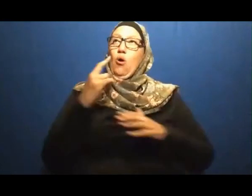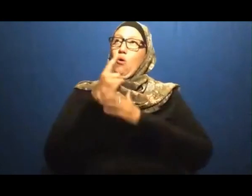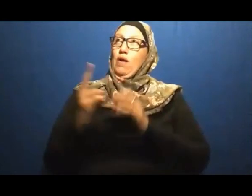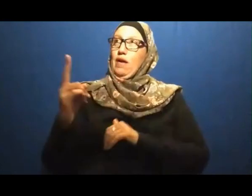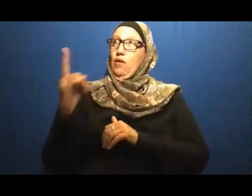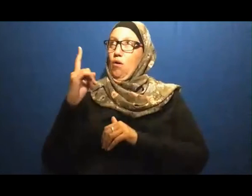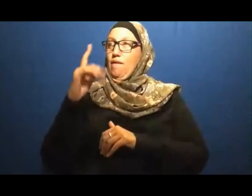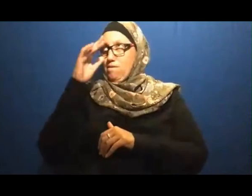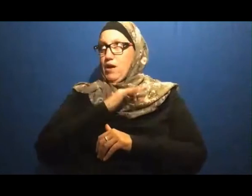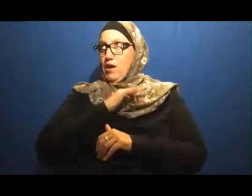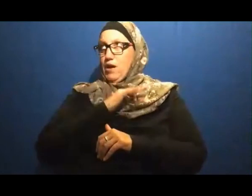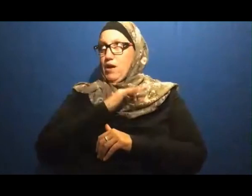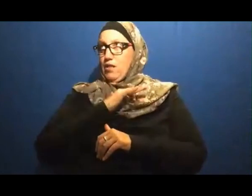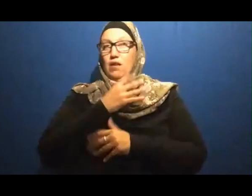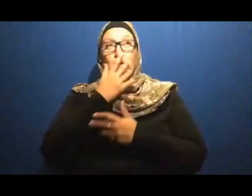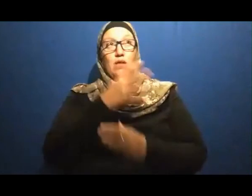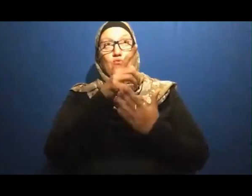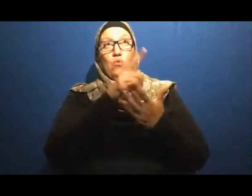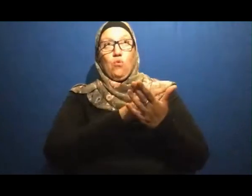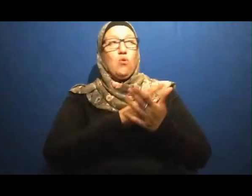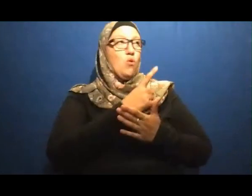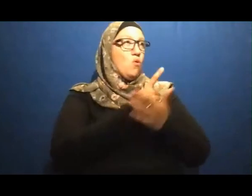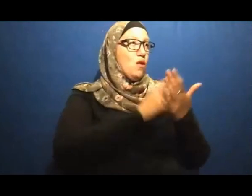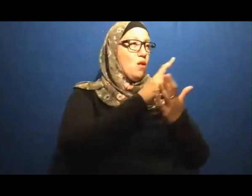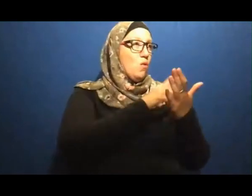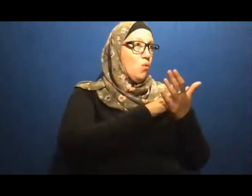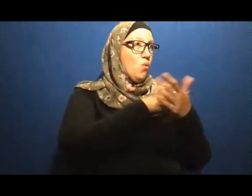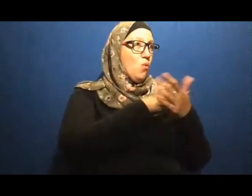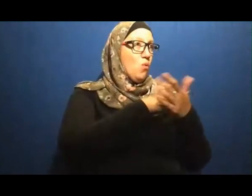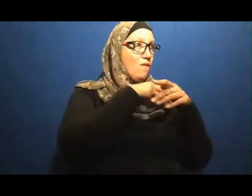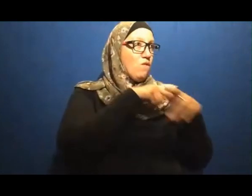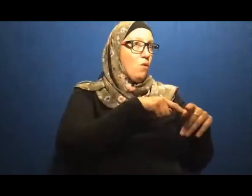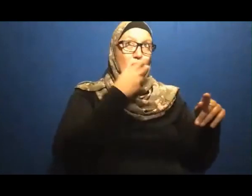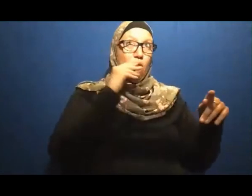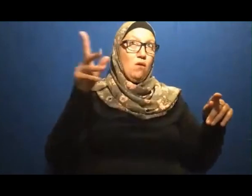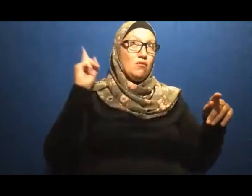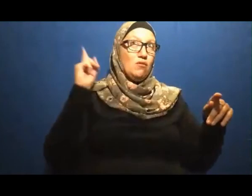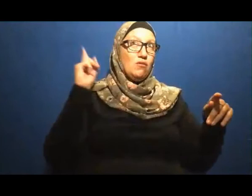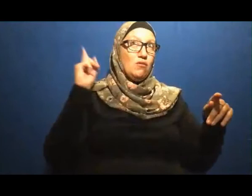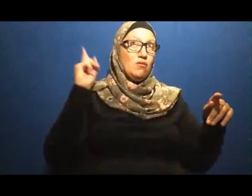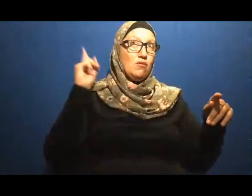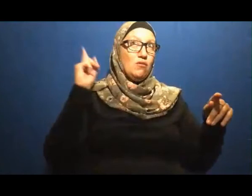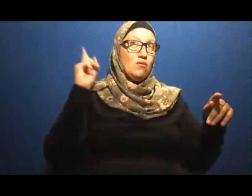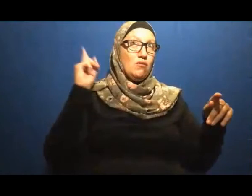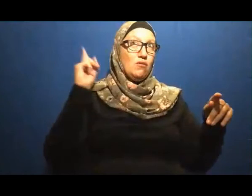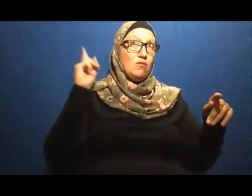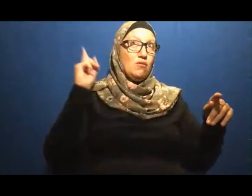enough evidence From the Islamic perspective See, what code or trust in God Is undoubtedly,